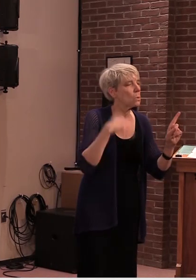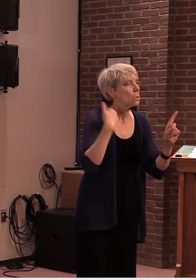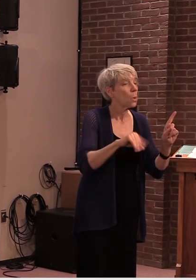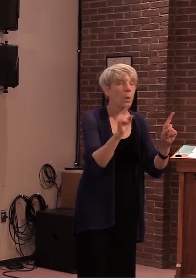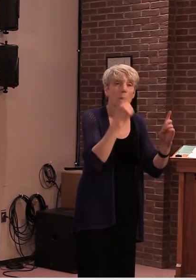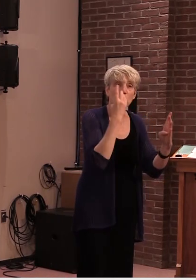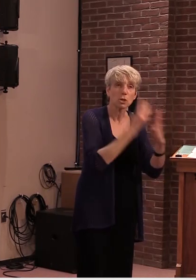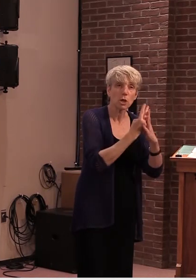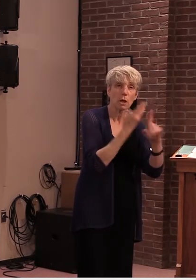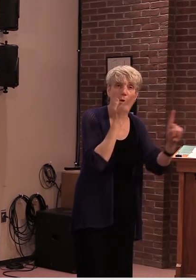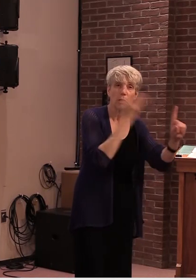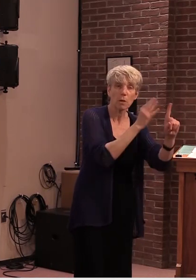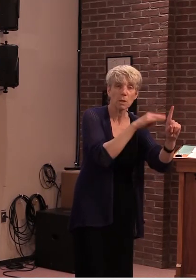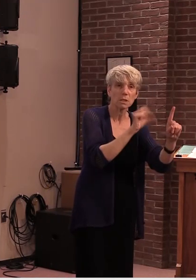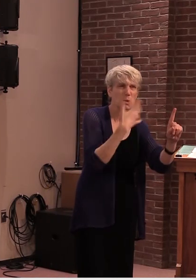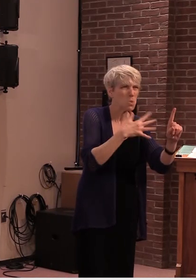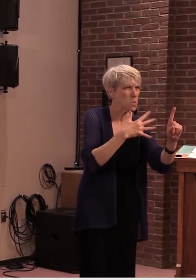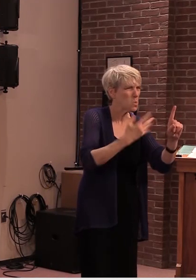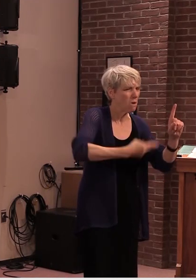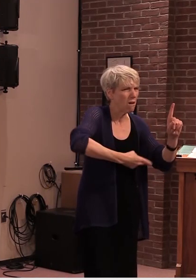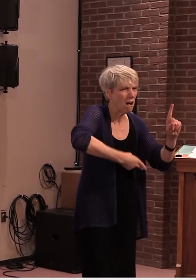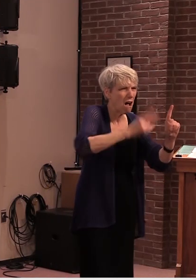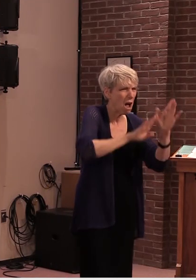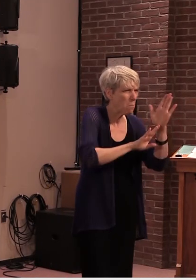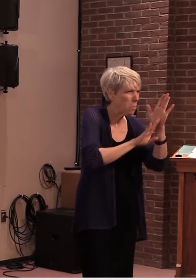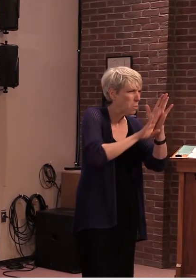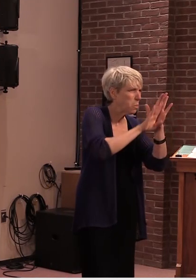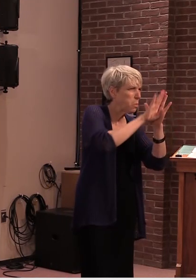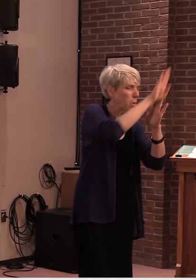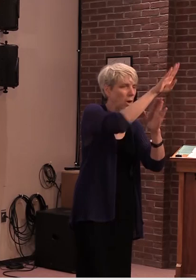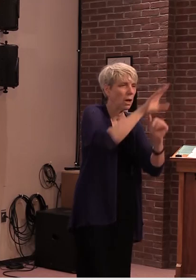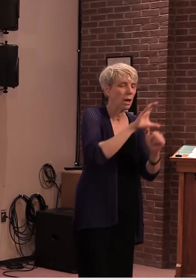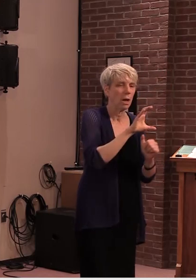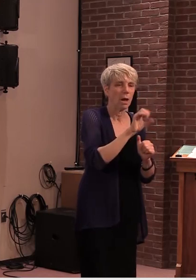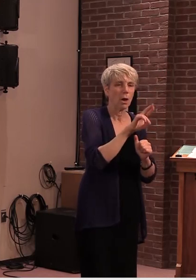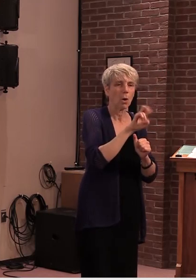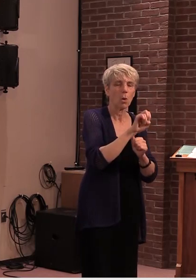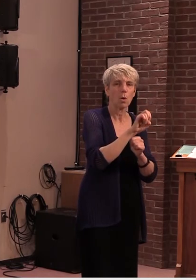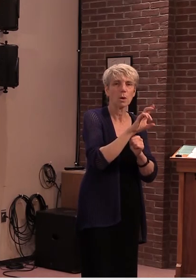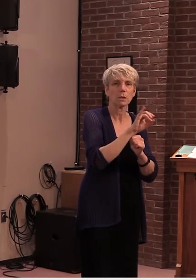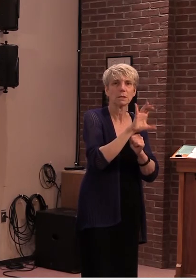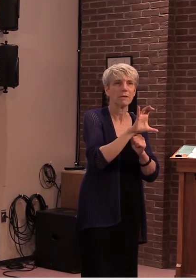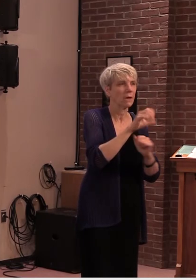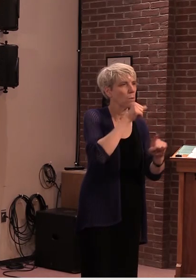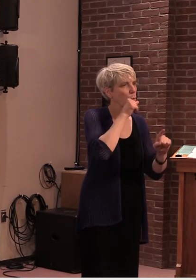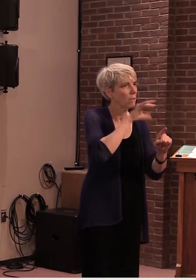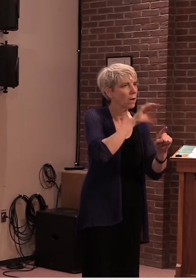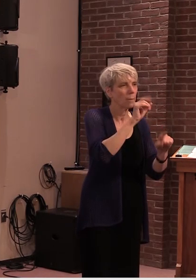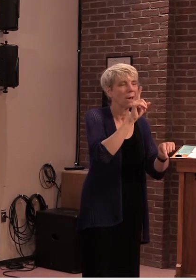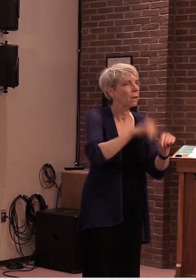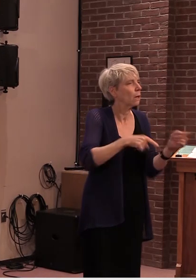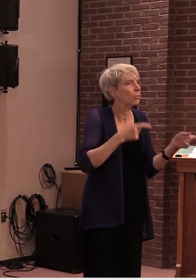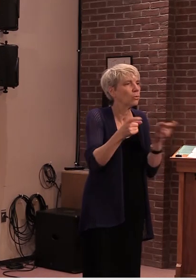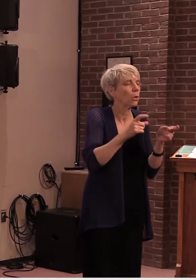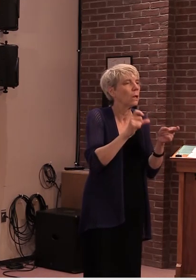highest spread in the country. Core Civic will not get their arms around the outbreak if they do not determine the level of